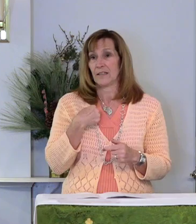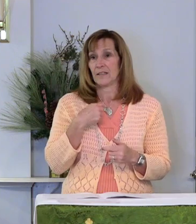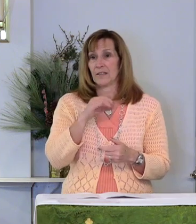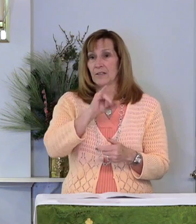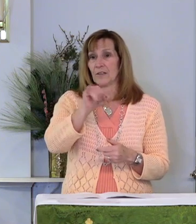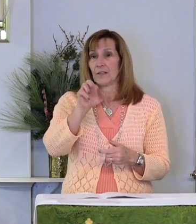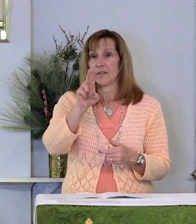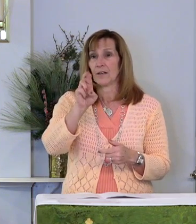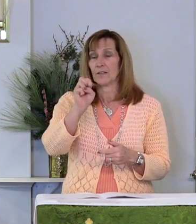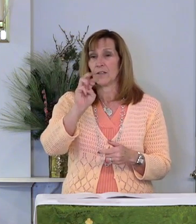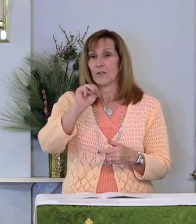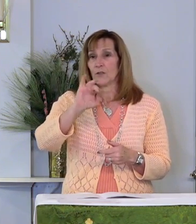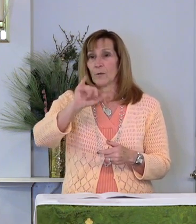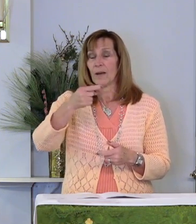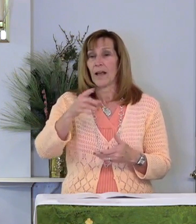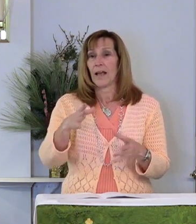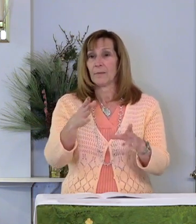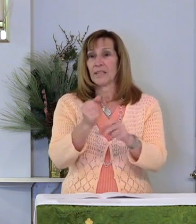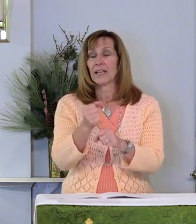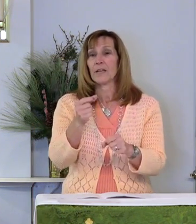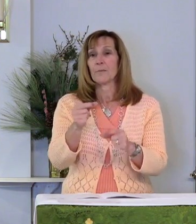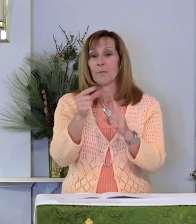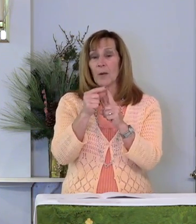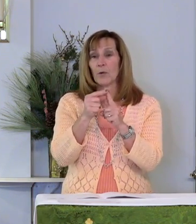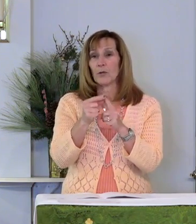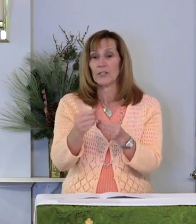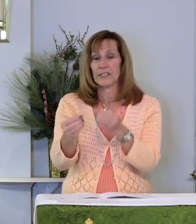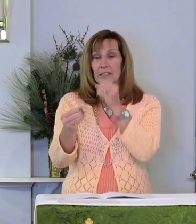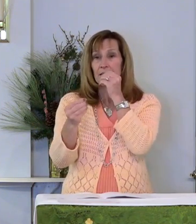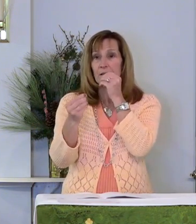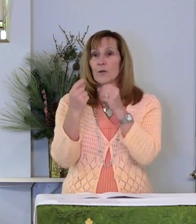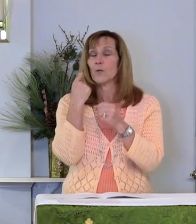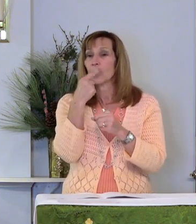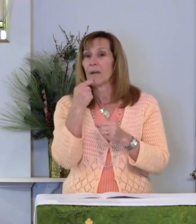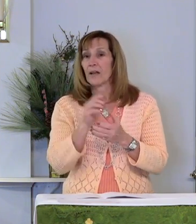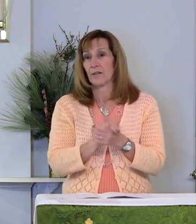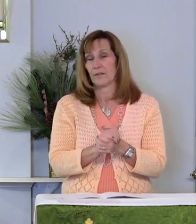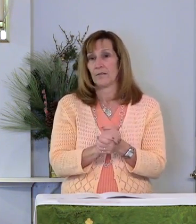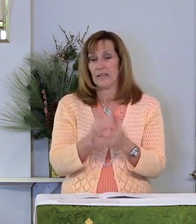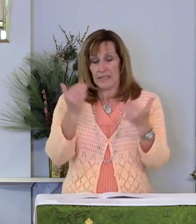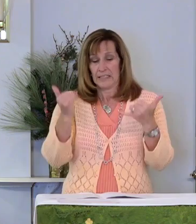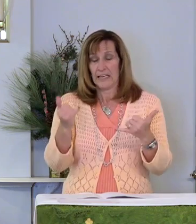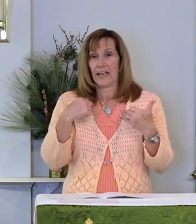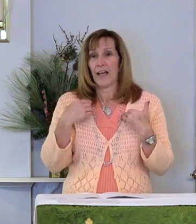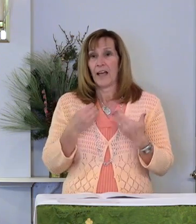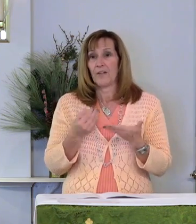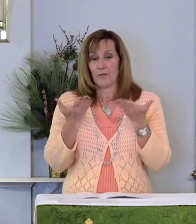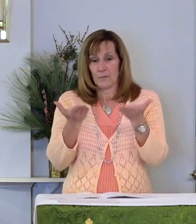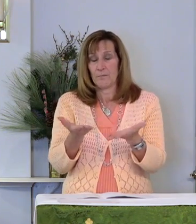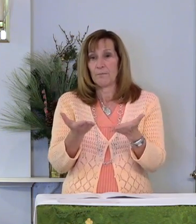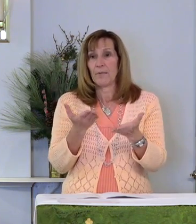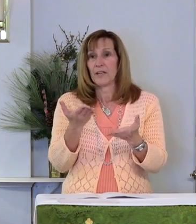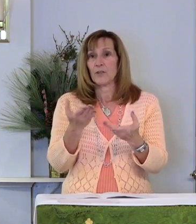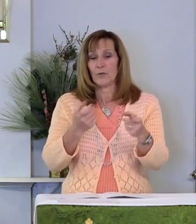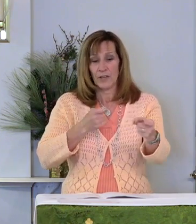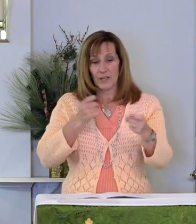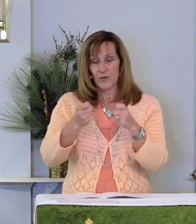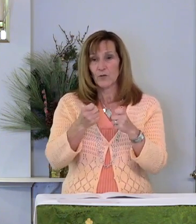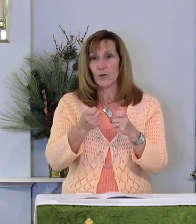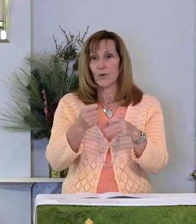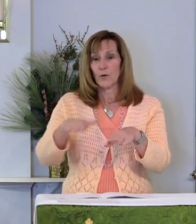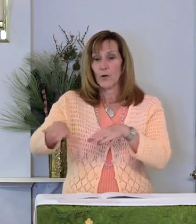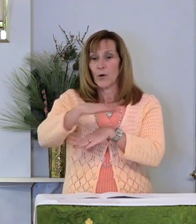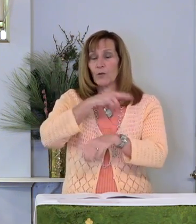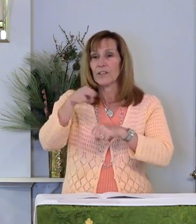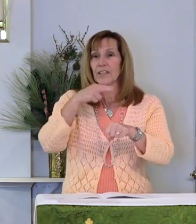Jeremiah, I am putting my words in your mouth. Today I have put you in charge of nations